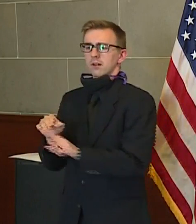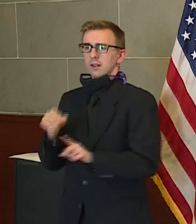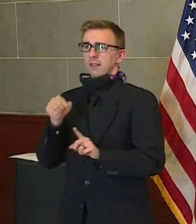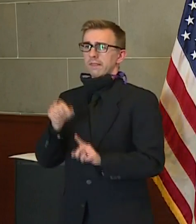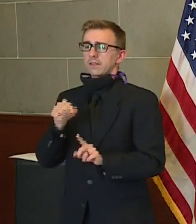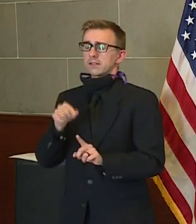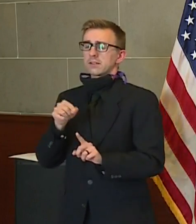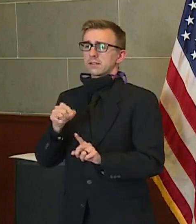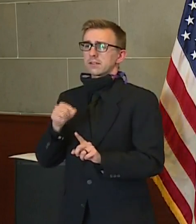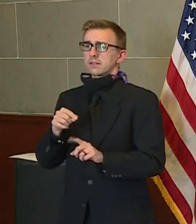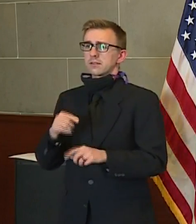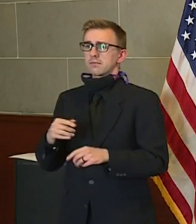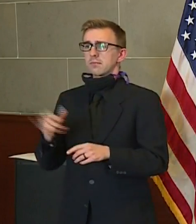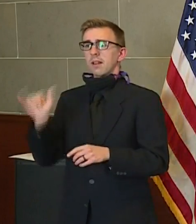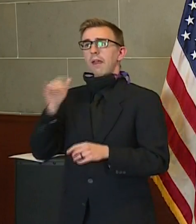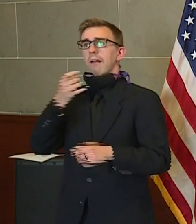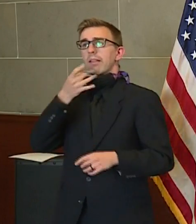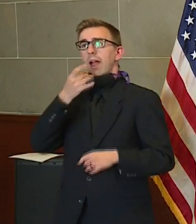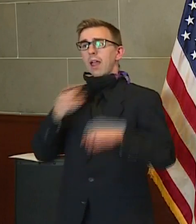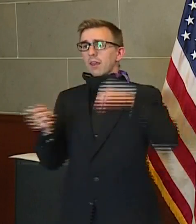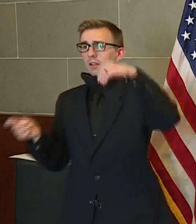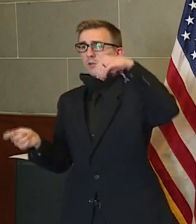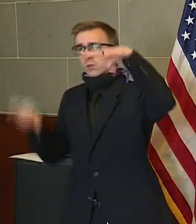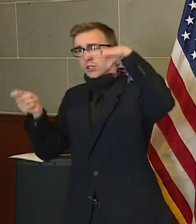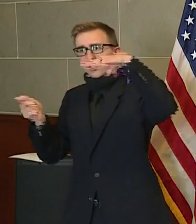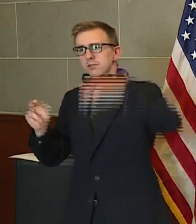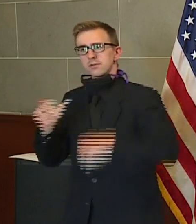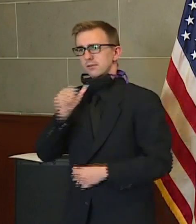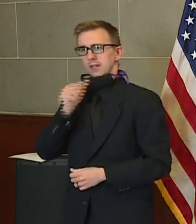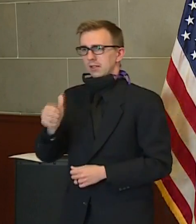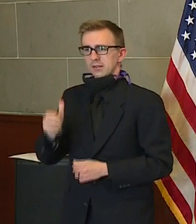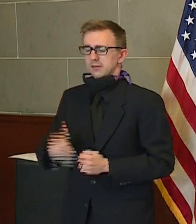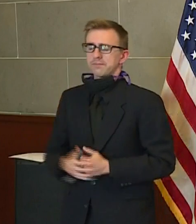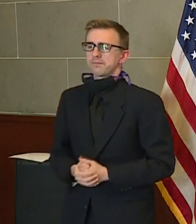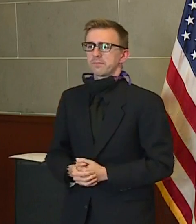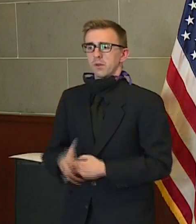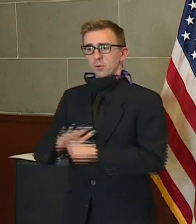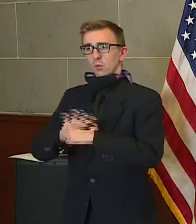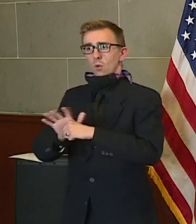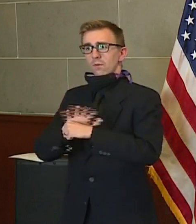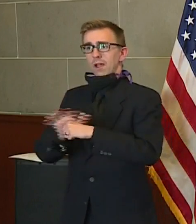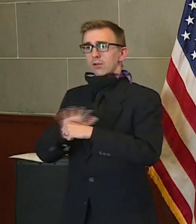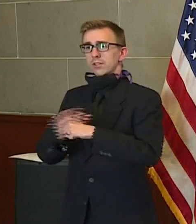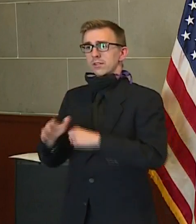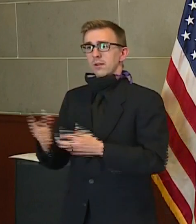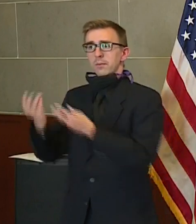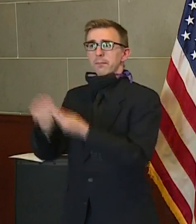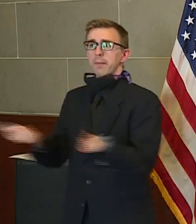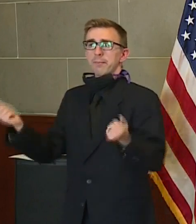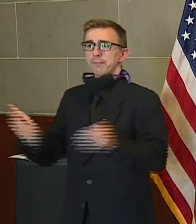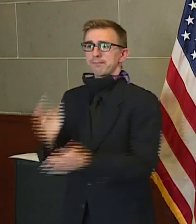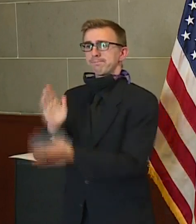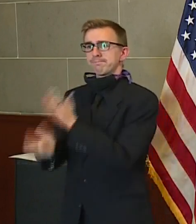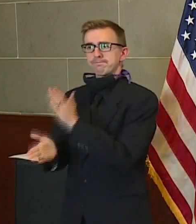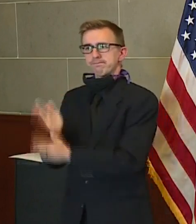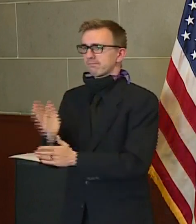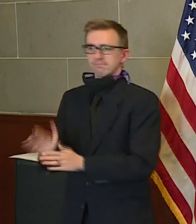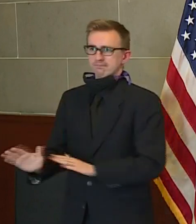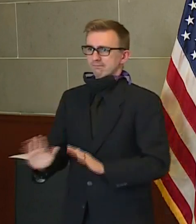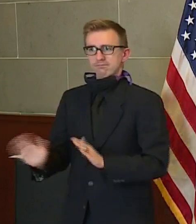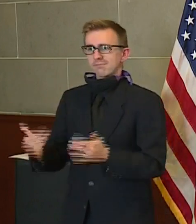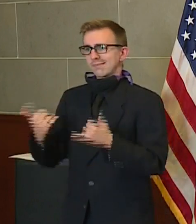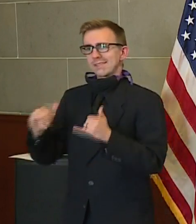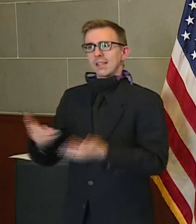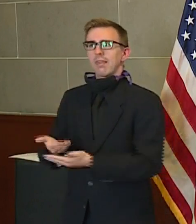this is not the flip of a switch. The coronavirus is not gone. And we must